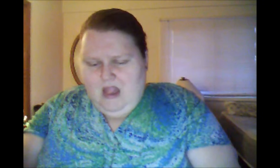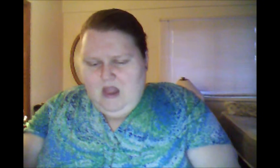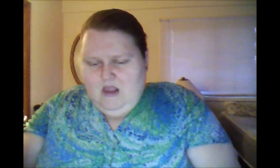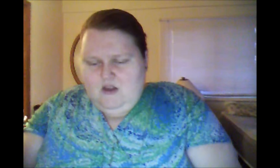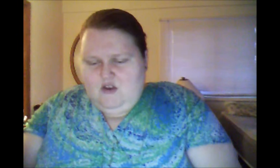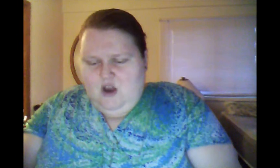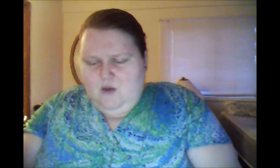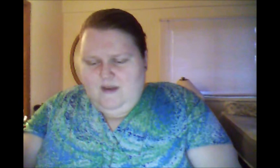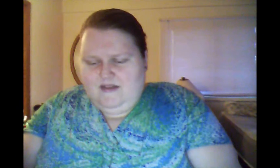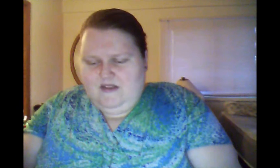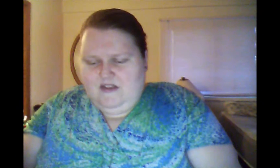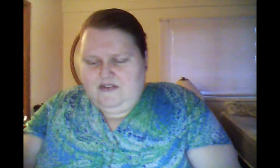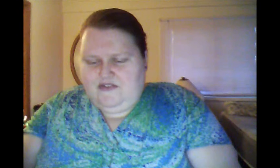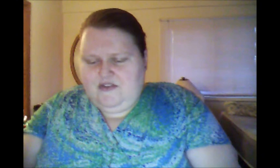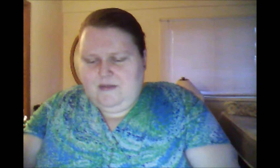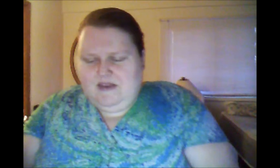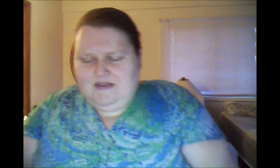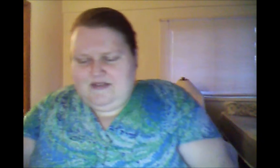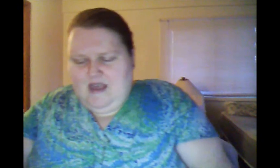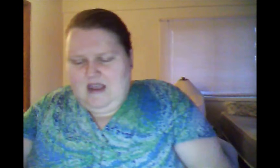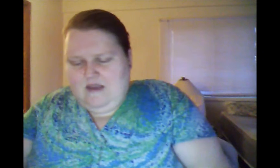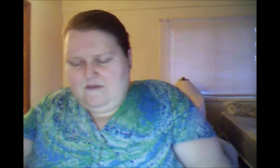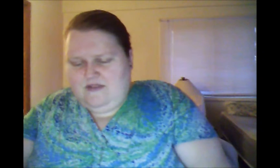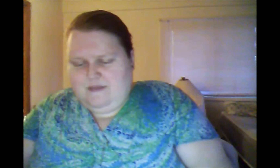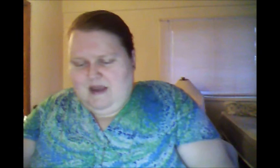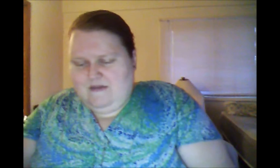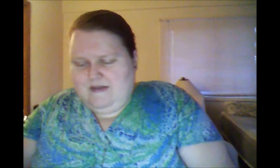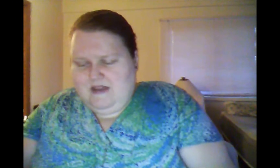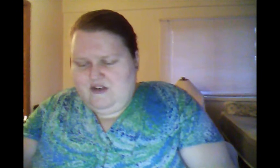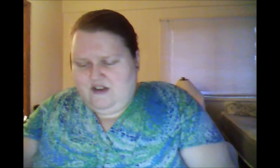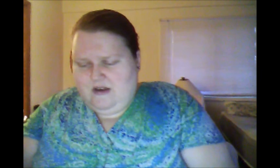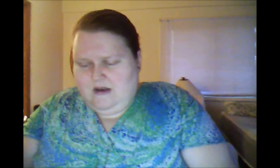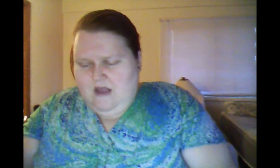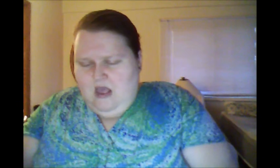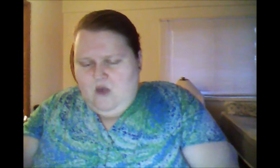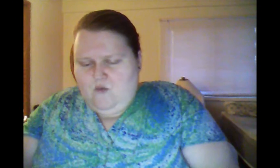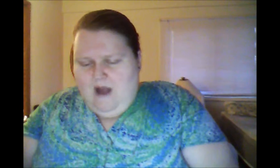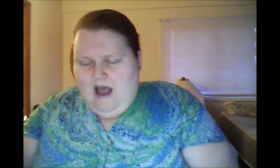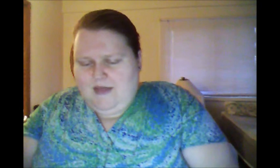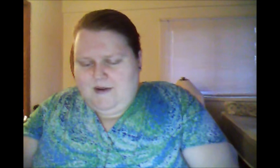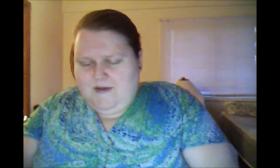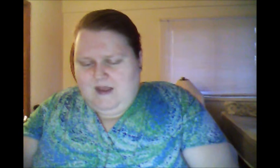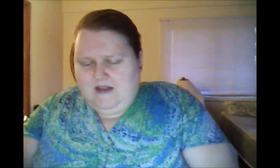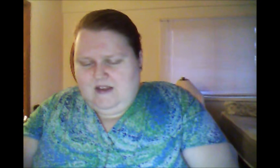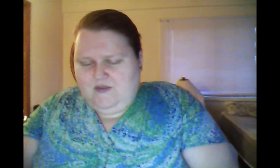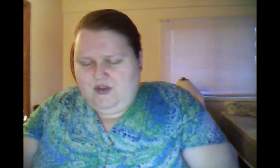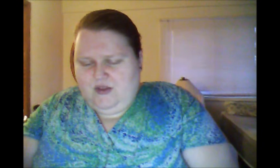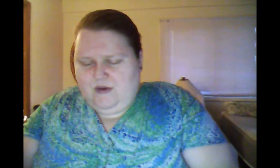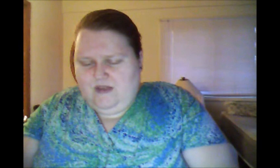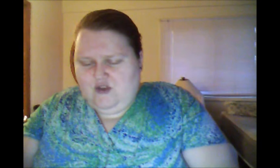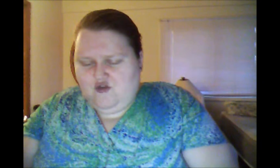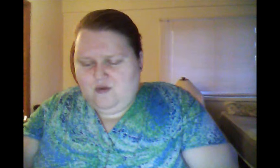No one needs to be saved by religion. Rather, they need to learn the truth.